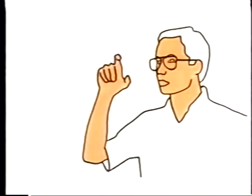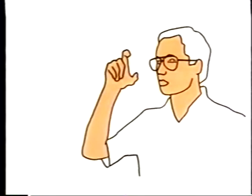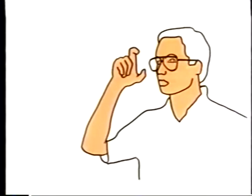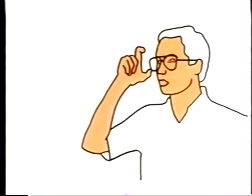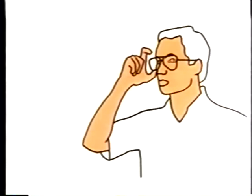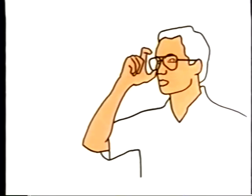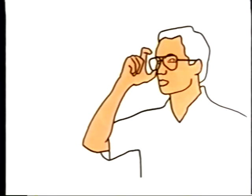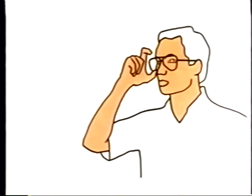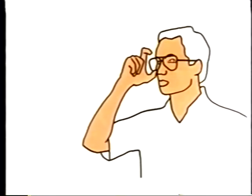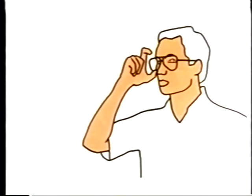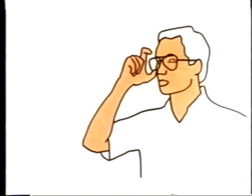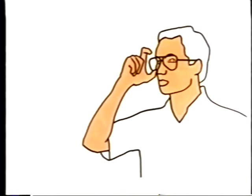like glasses.